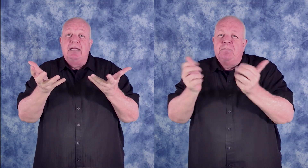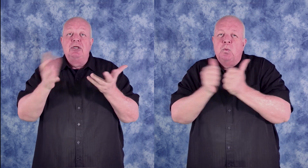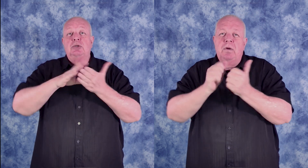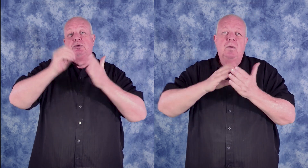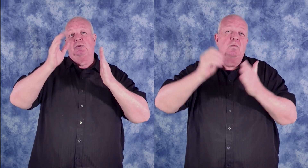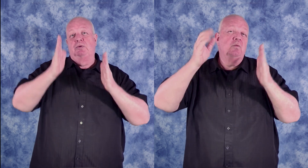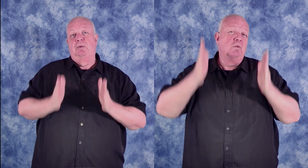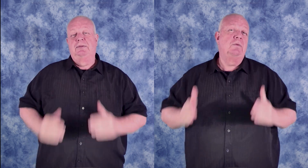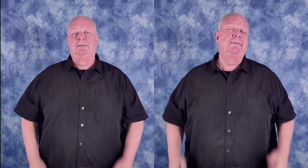students.